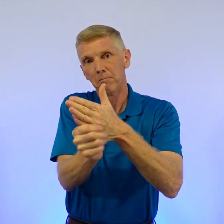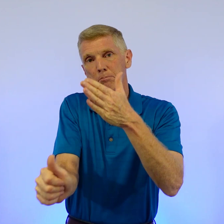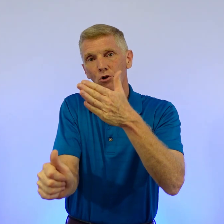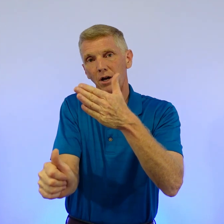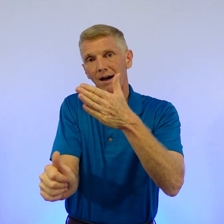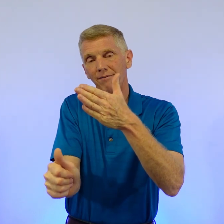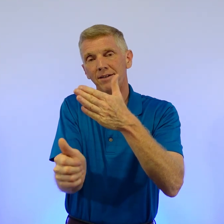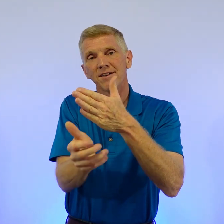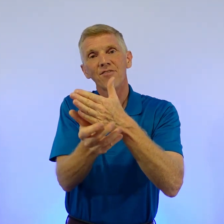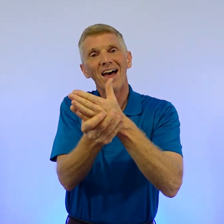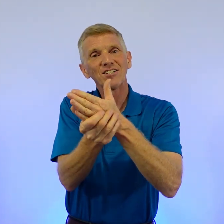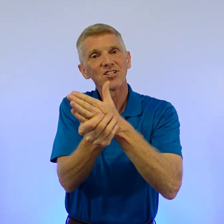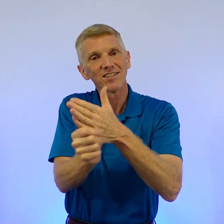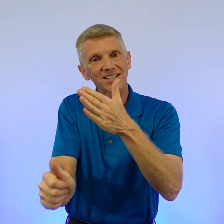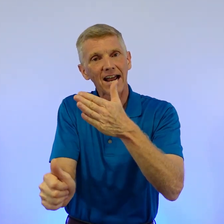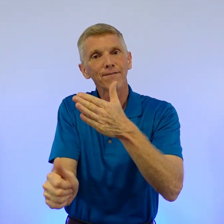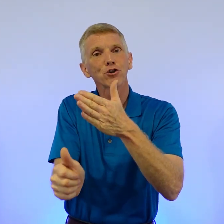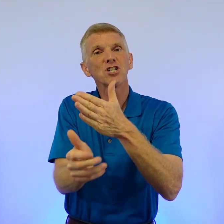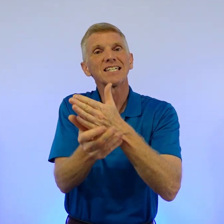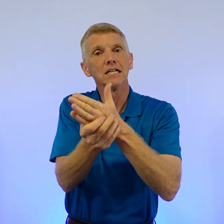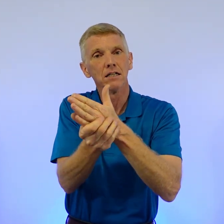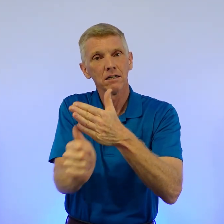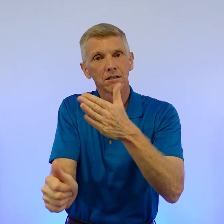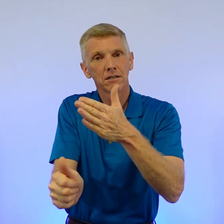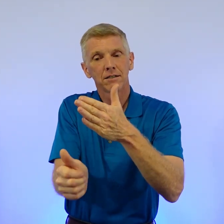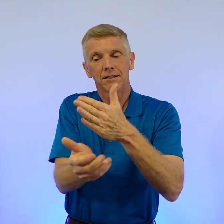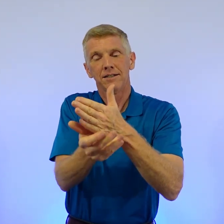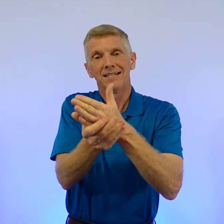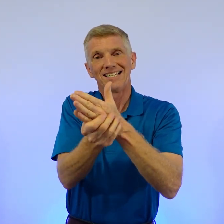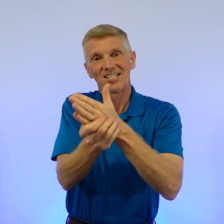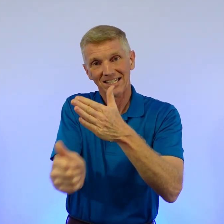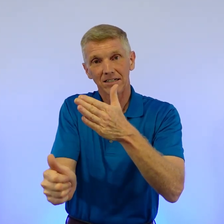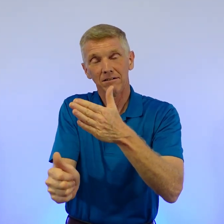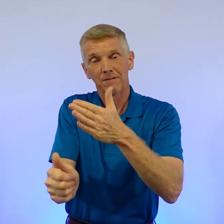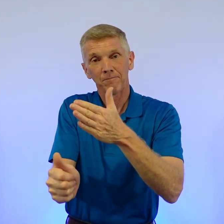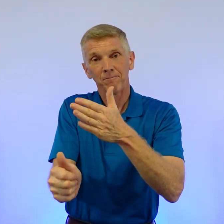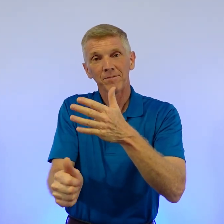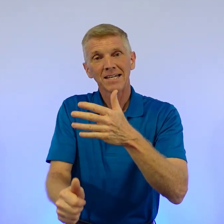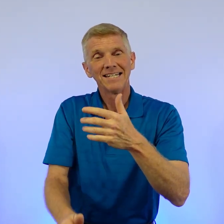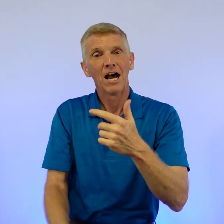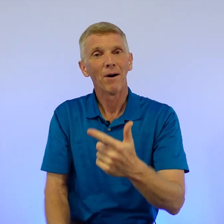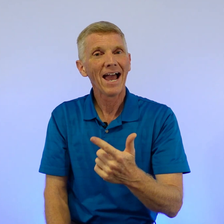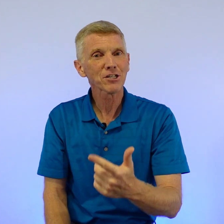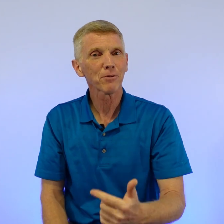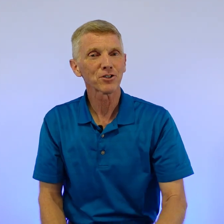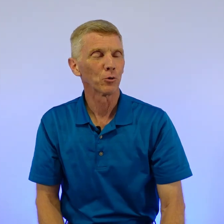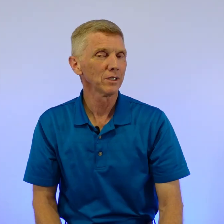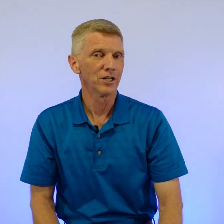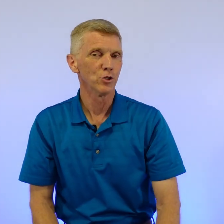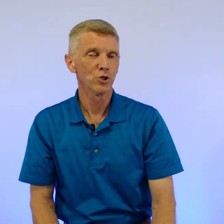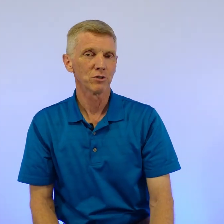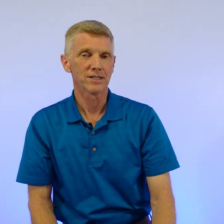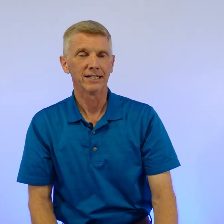pull it off. That's the sign for skill. Skill. Now, expert's a really unusual sign.